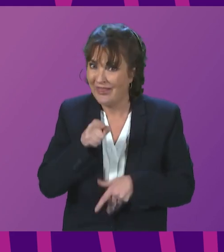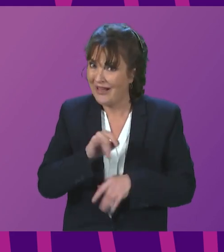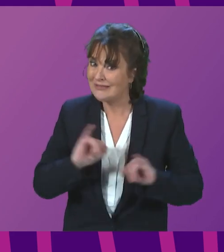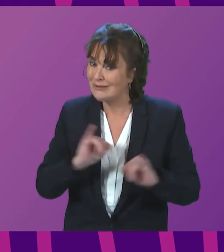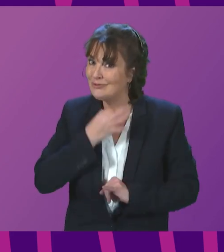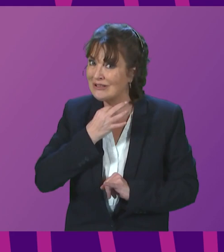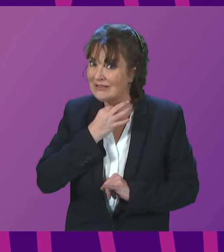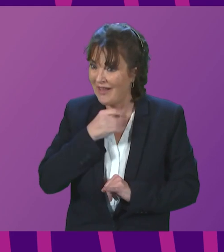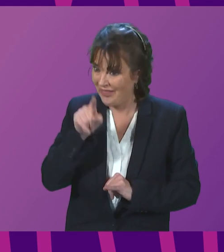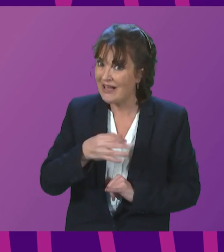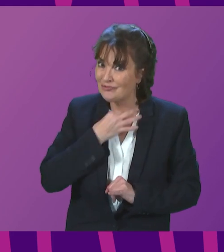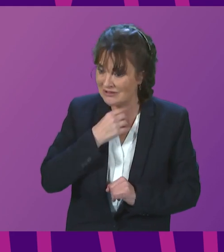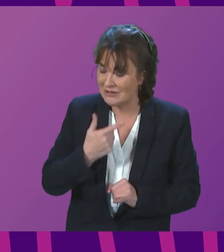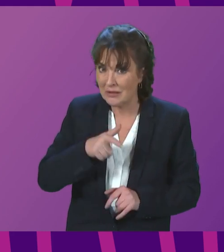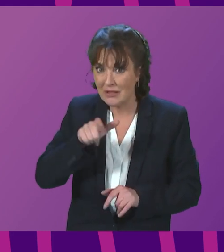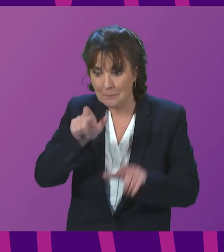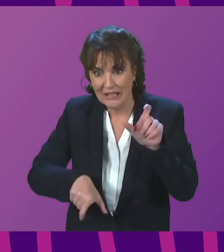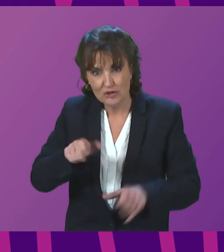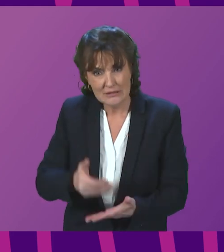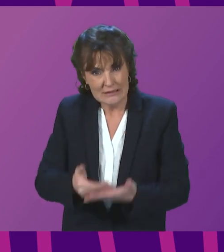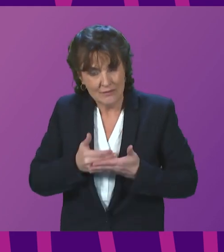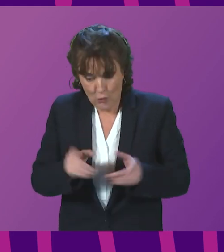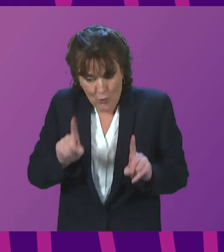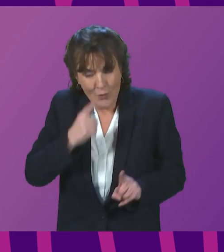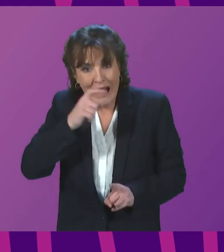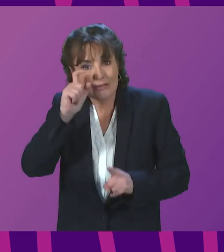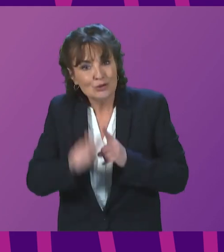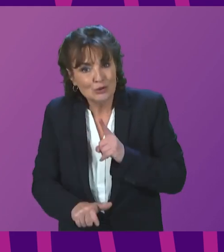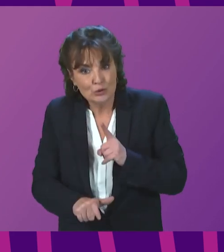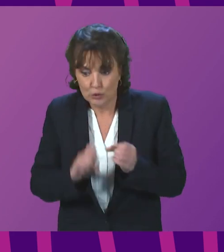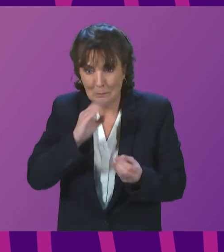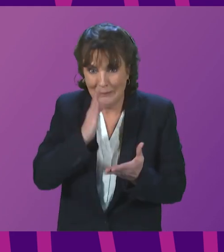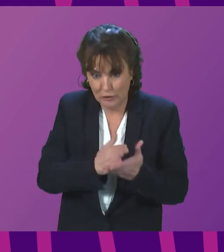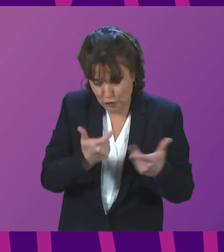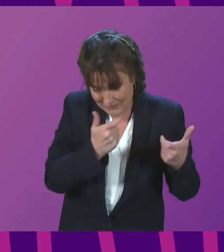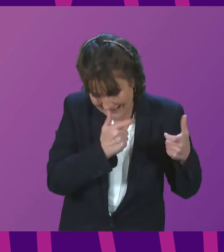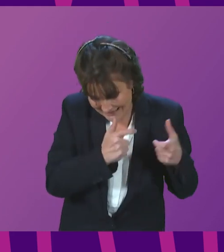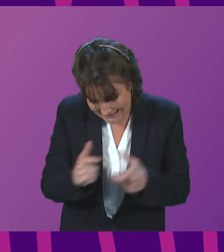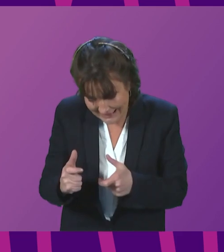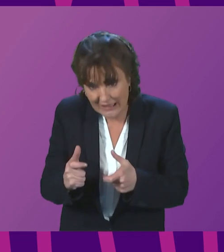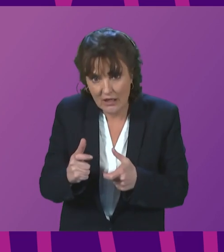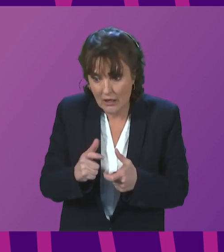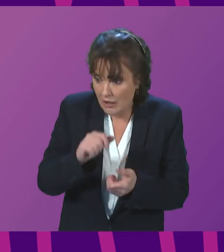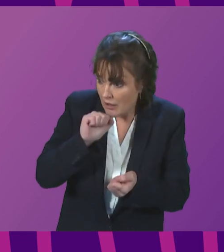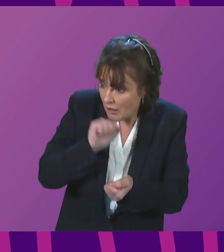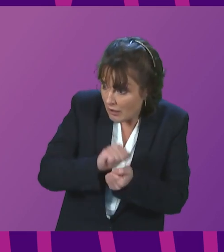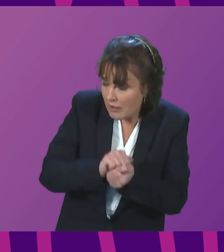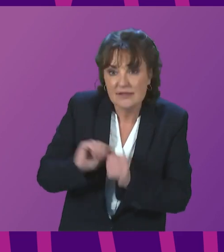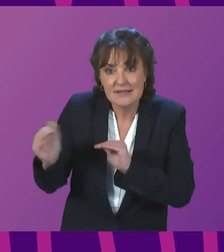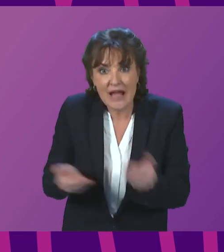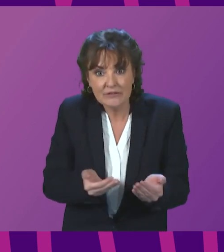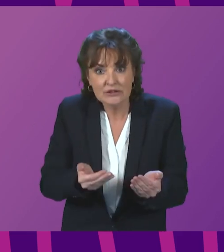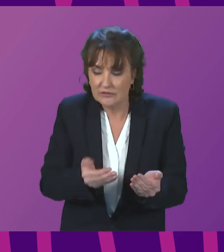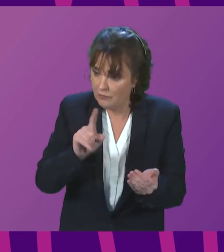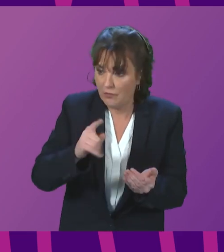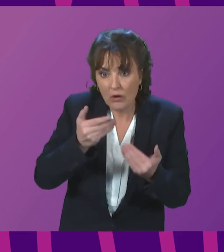Therefore, what action can we put in place to maintain, retain and sustain the services for the people of Clackmanninshire?